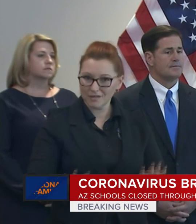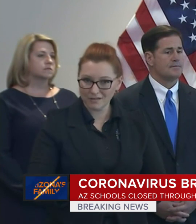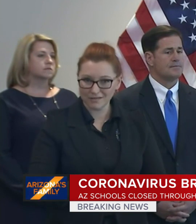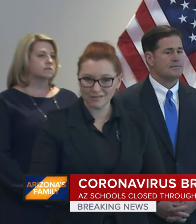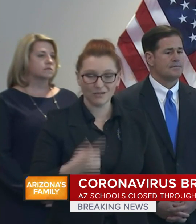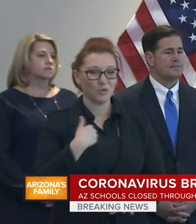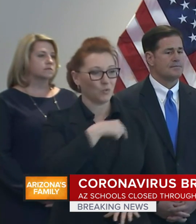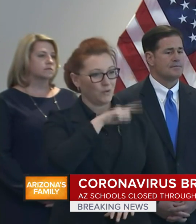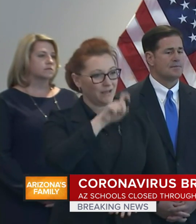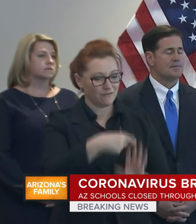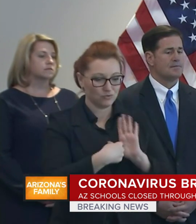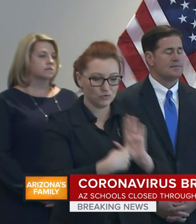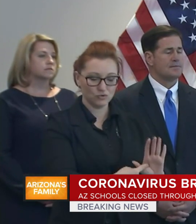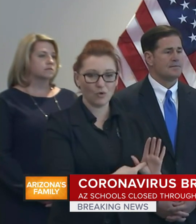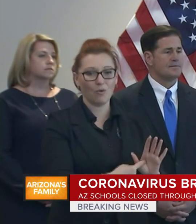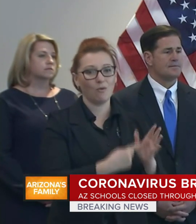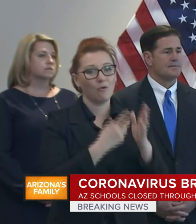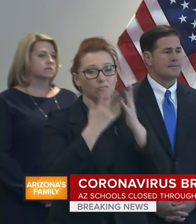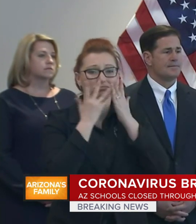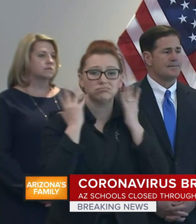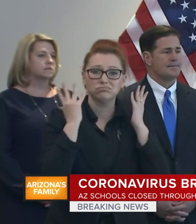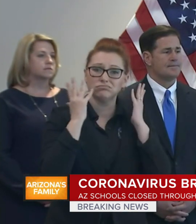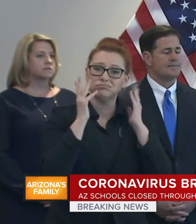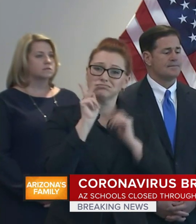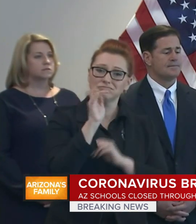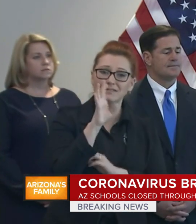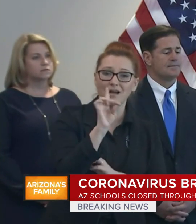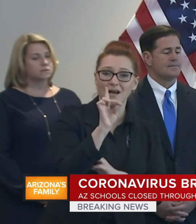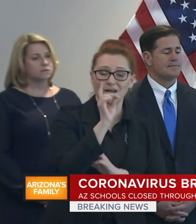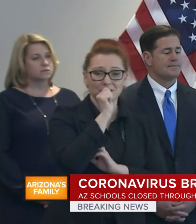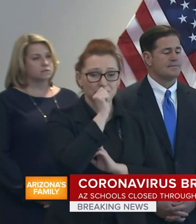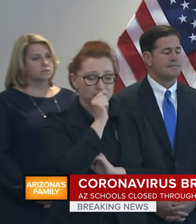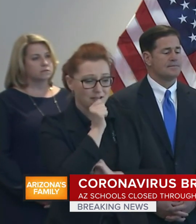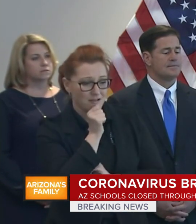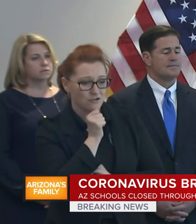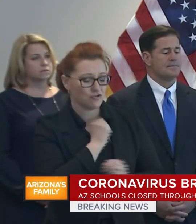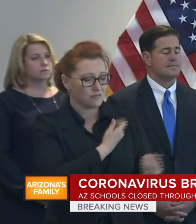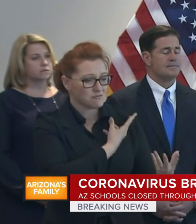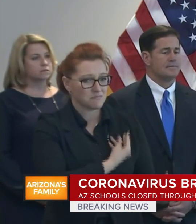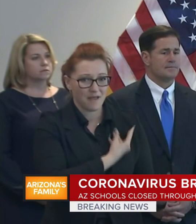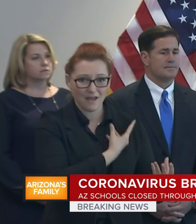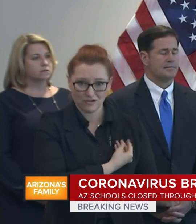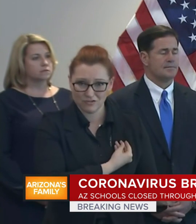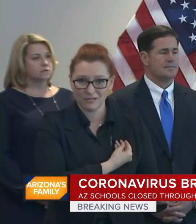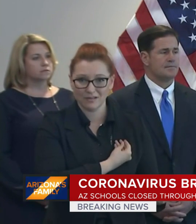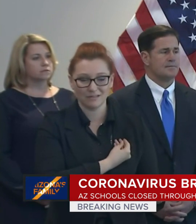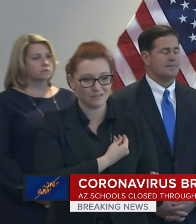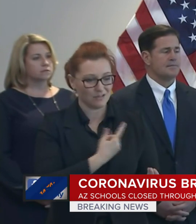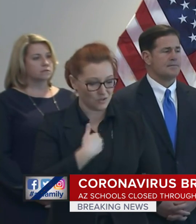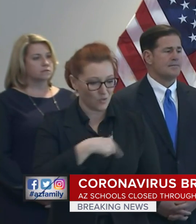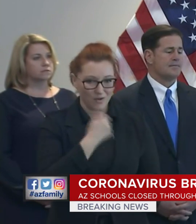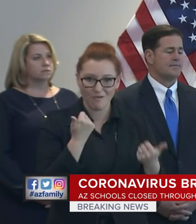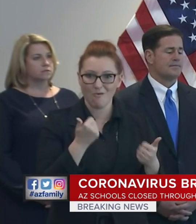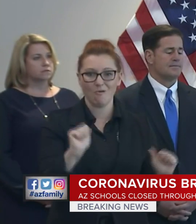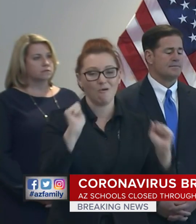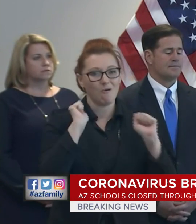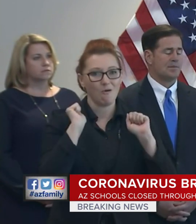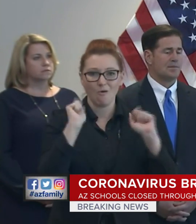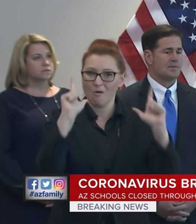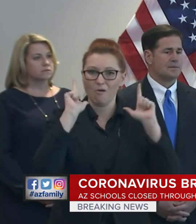of kindness, compassion, patience, and goodwill as we continue to navigate this situation together.